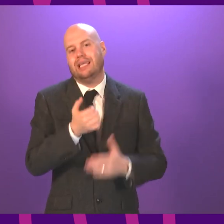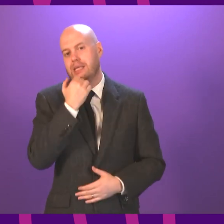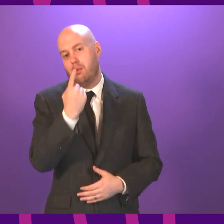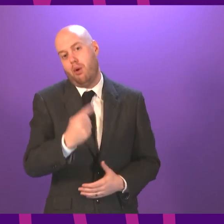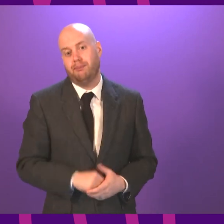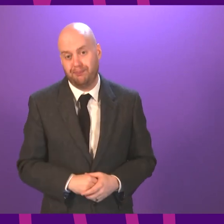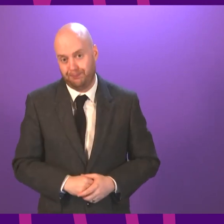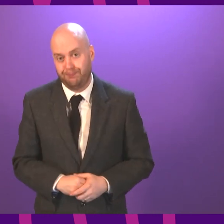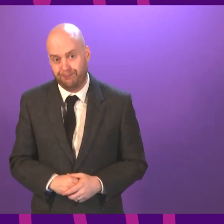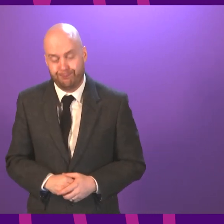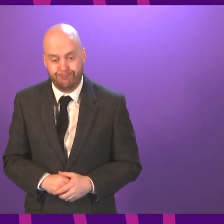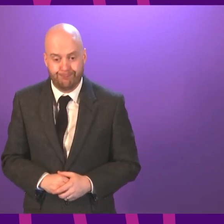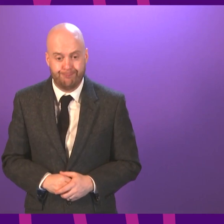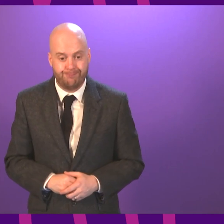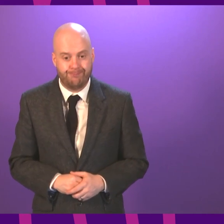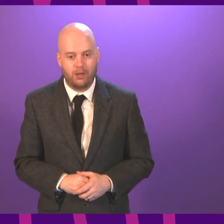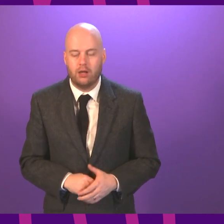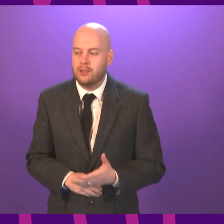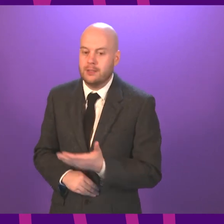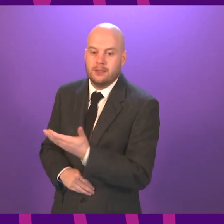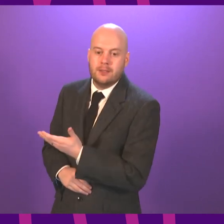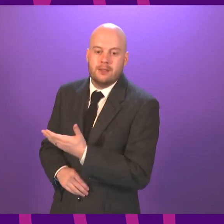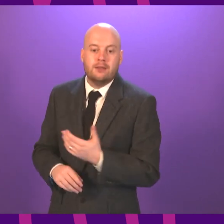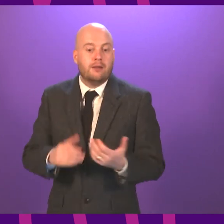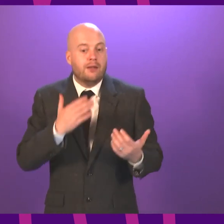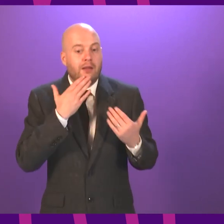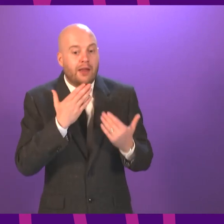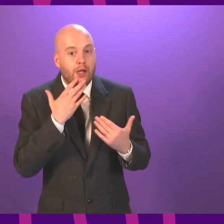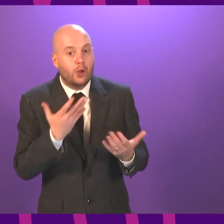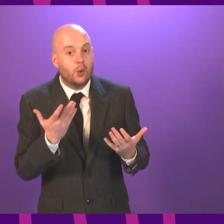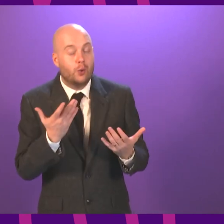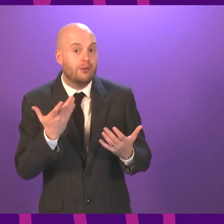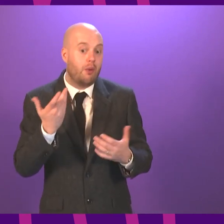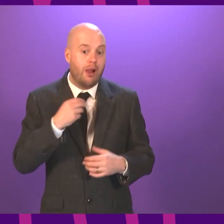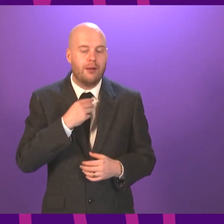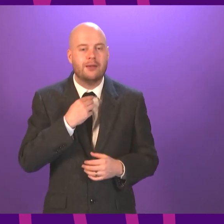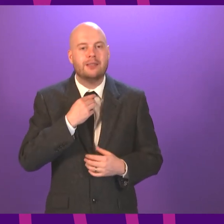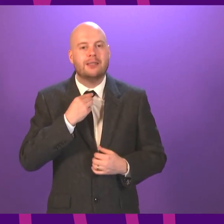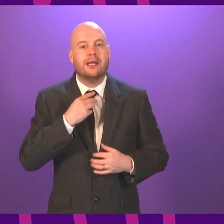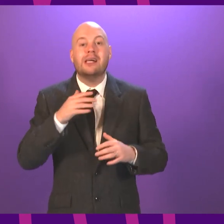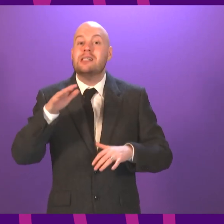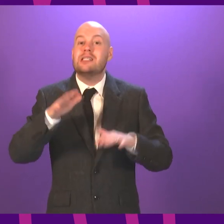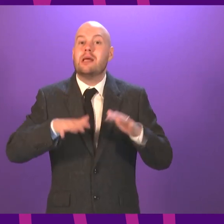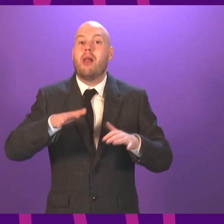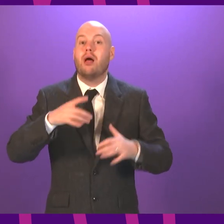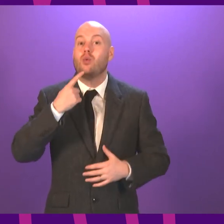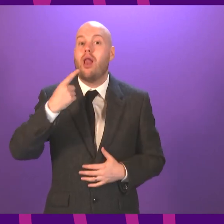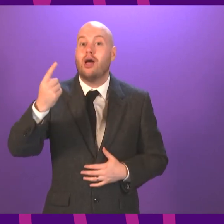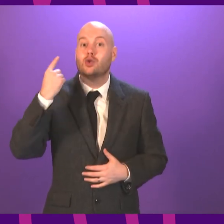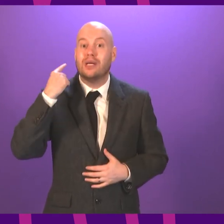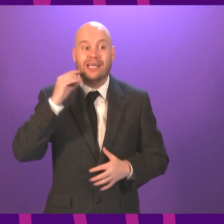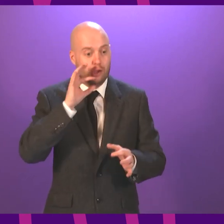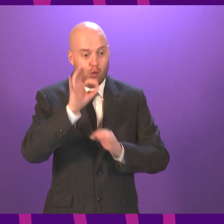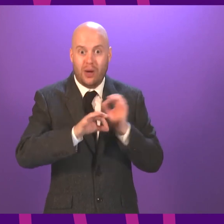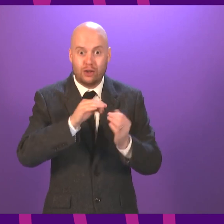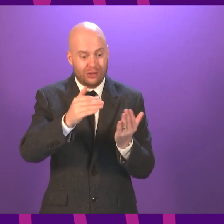Thank you. As with last week, I've been unable to call all the supplementary questions that I would prefer to. I do therefore